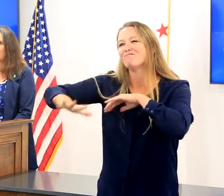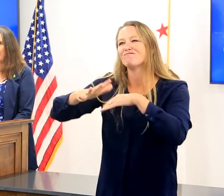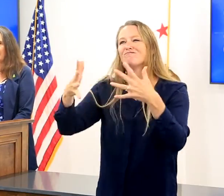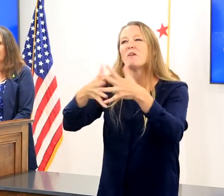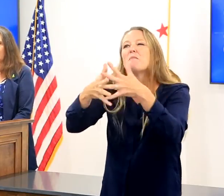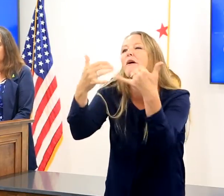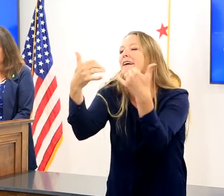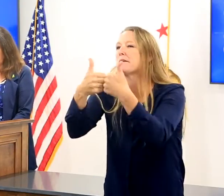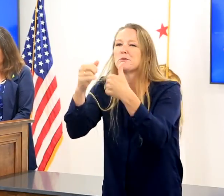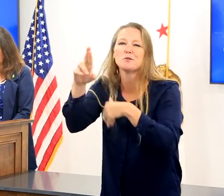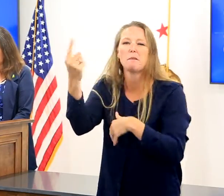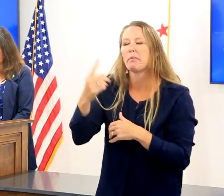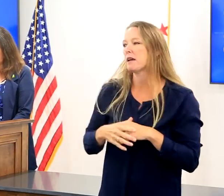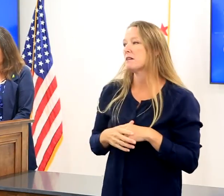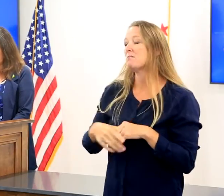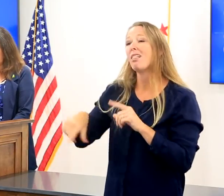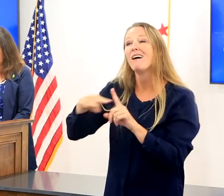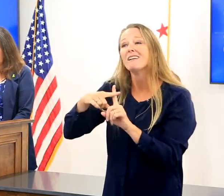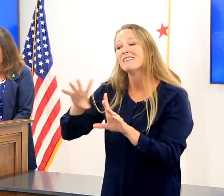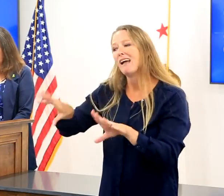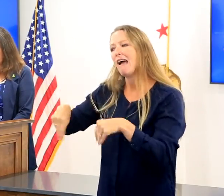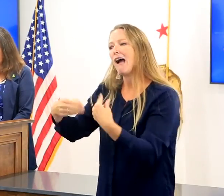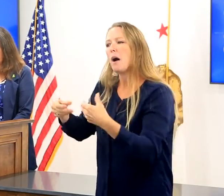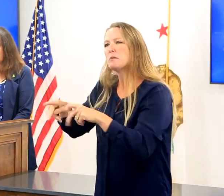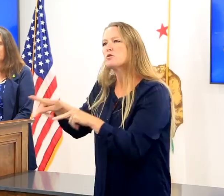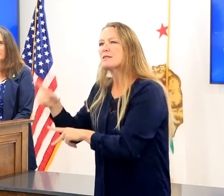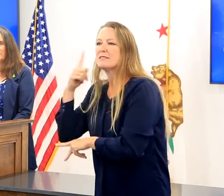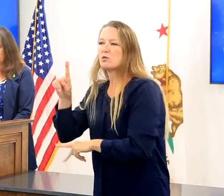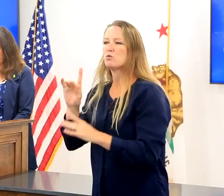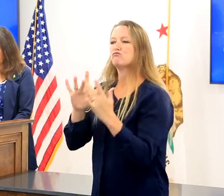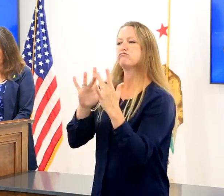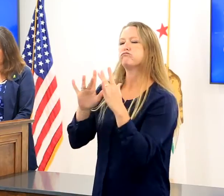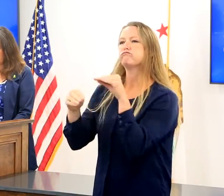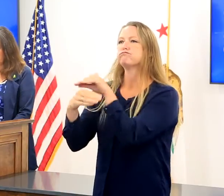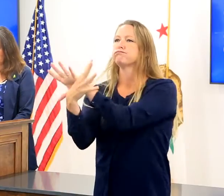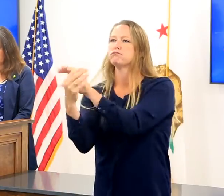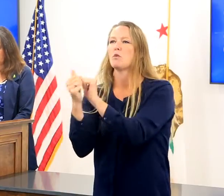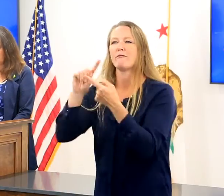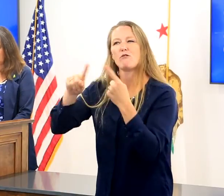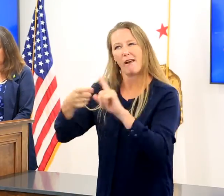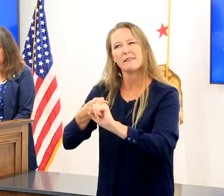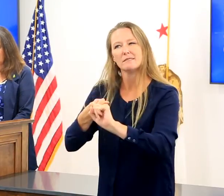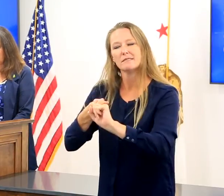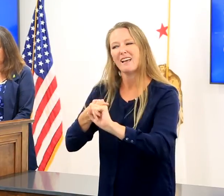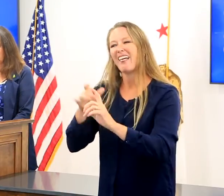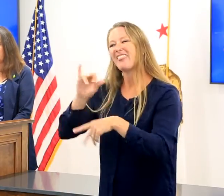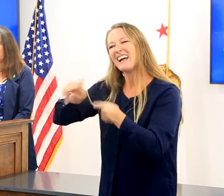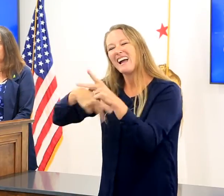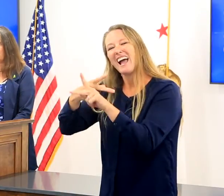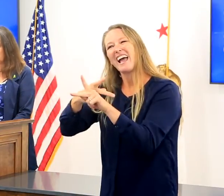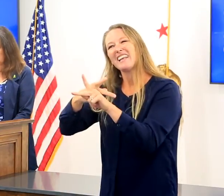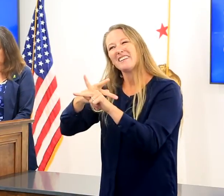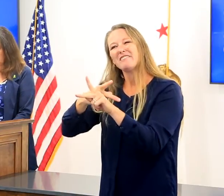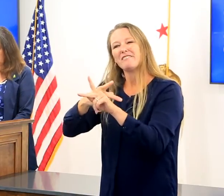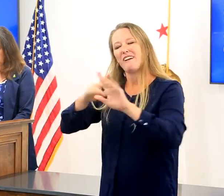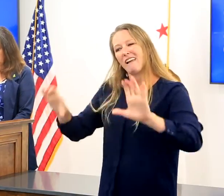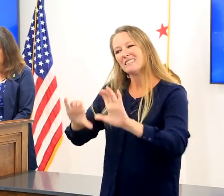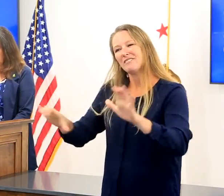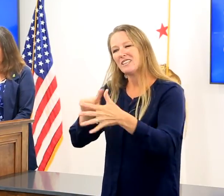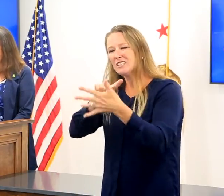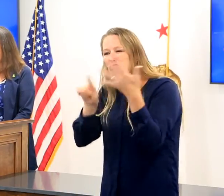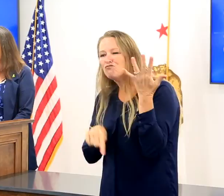regular virtual hangouts with friends. Activities such as these are vital to bring normalcy in a time of so much uncertainty.